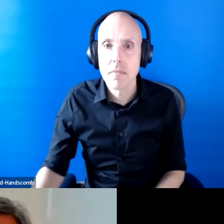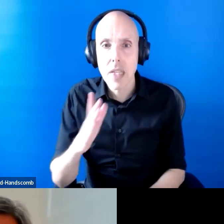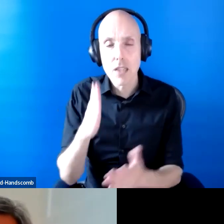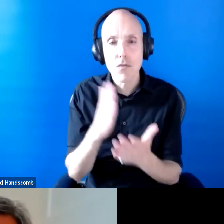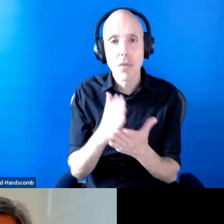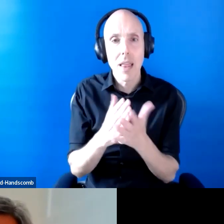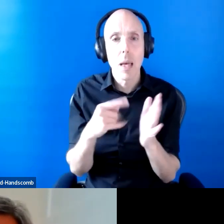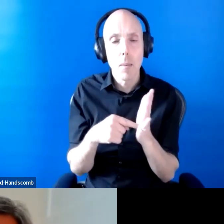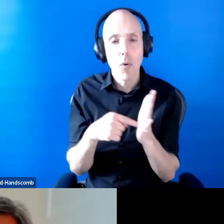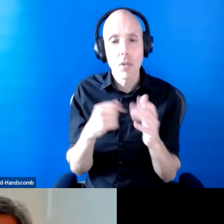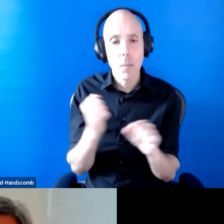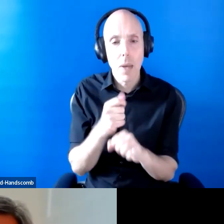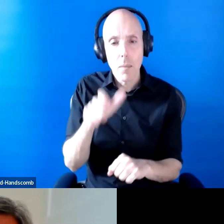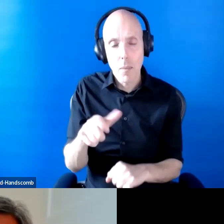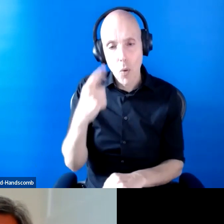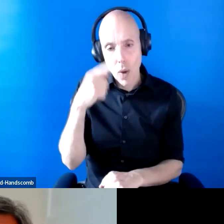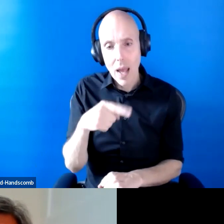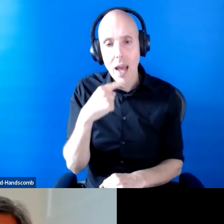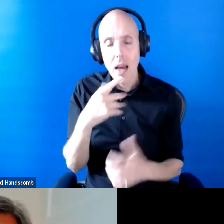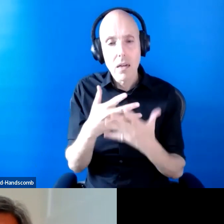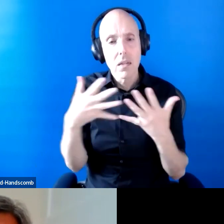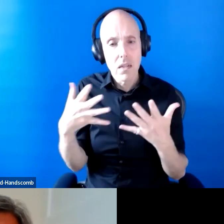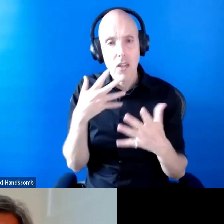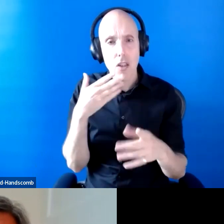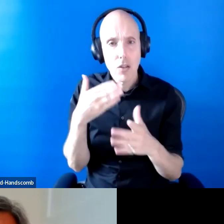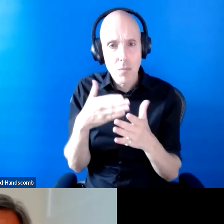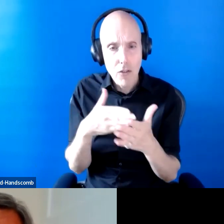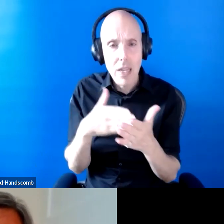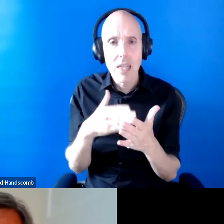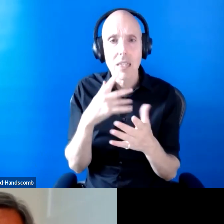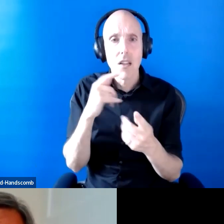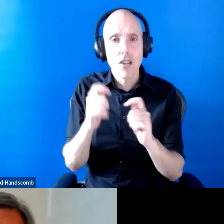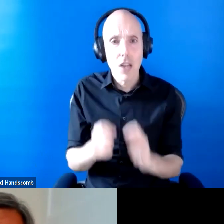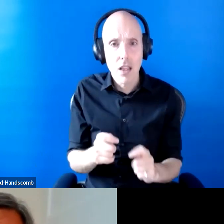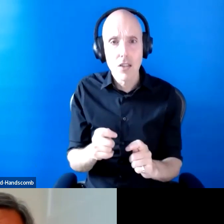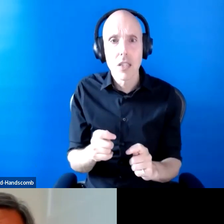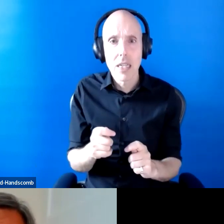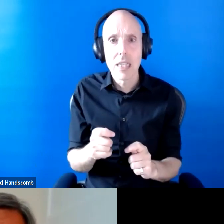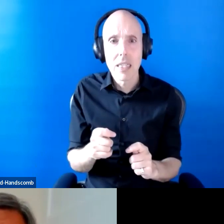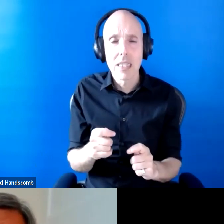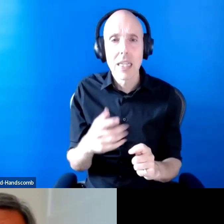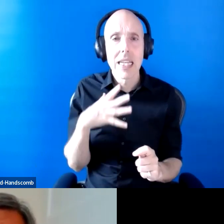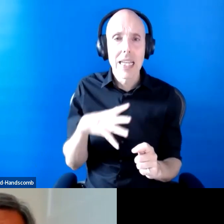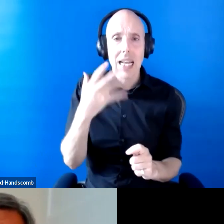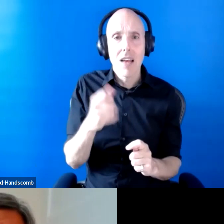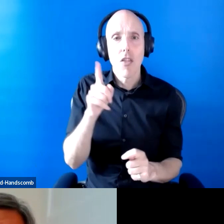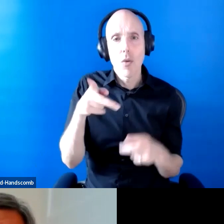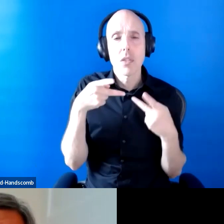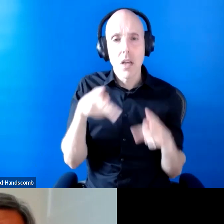people aware of the extent of challenges and the barriers that need to be broken down. And so we do need to have those tough conversations and hear those